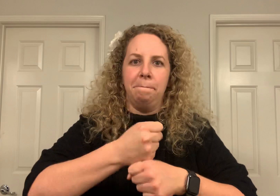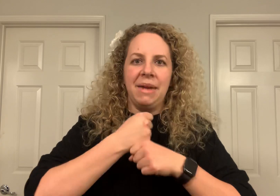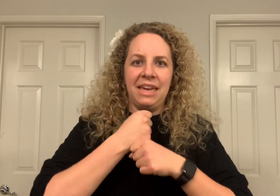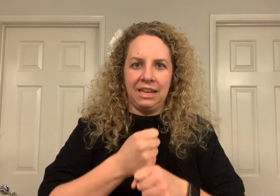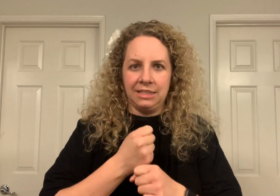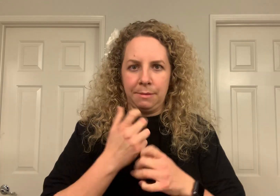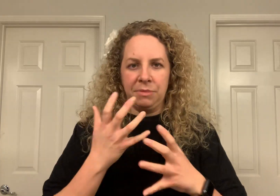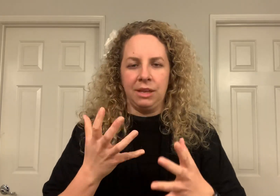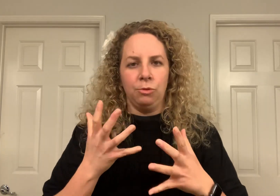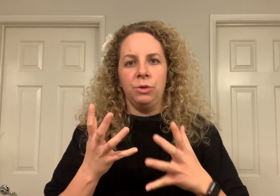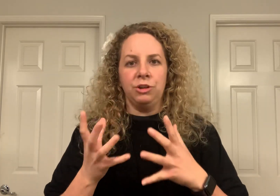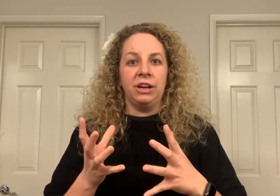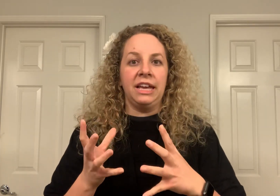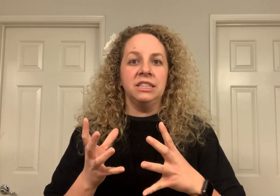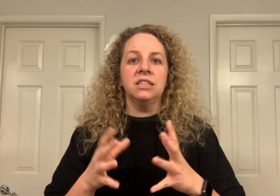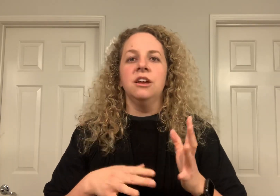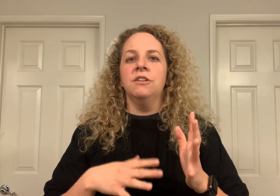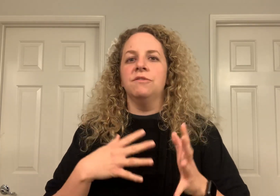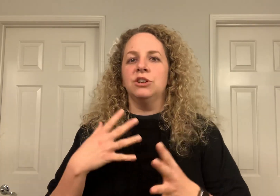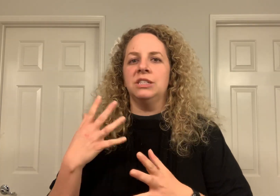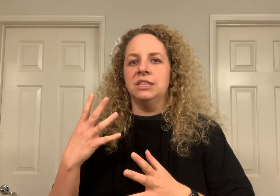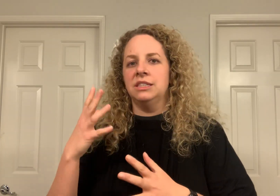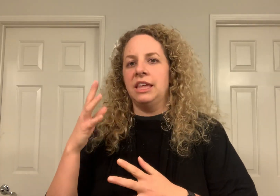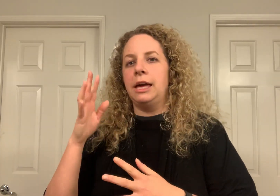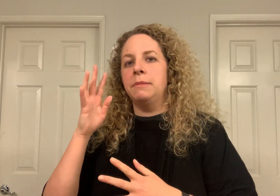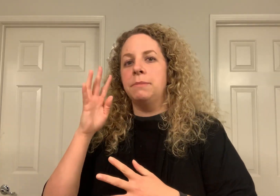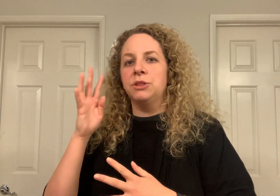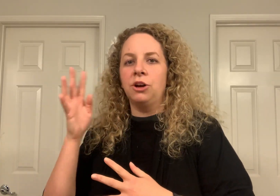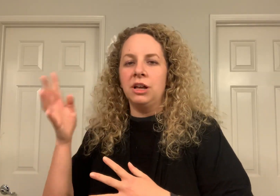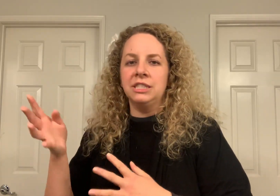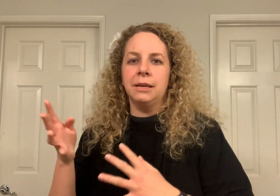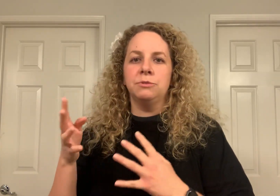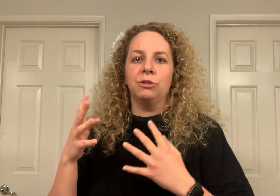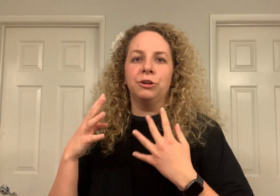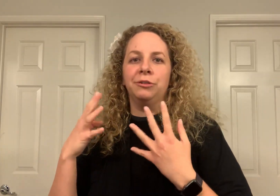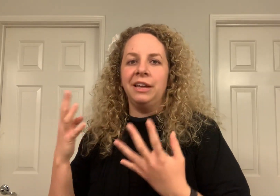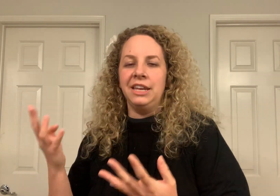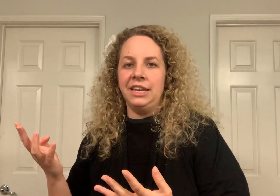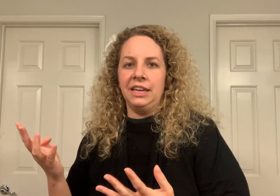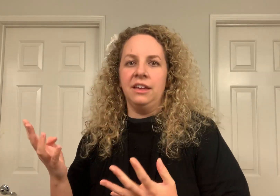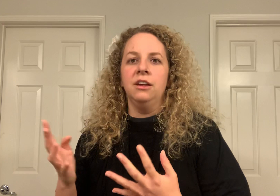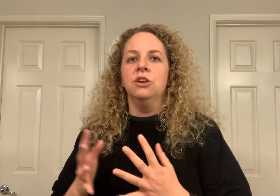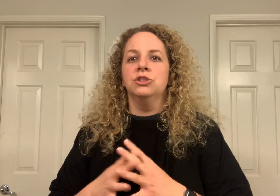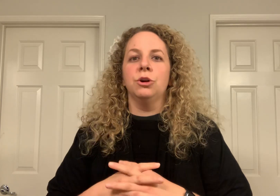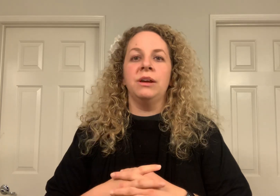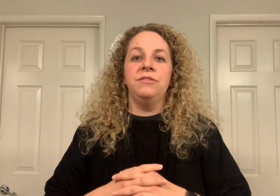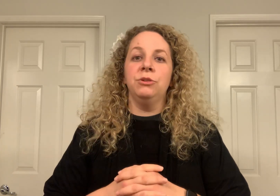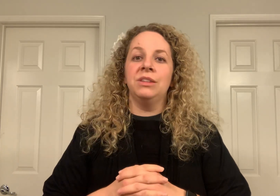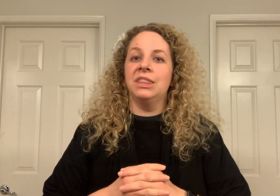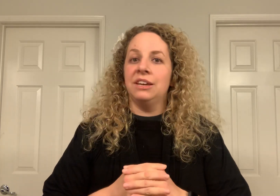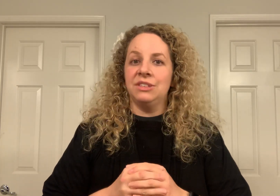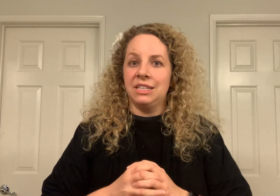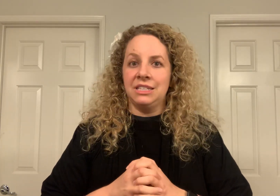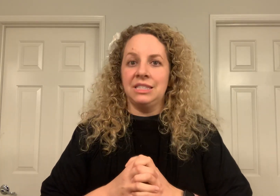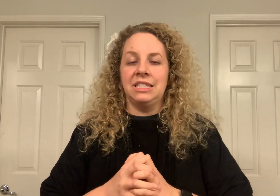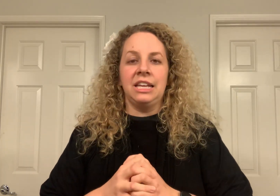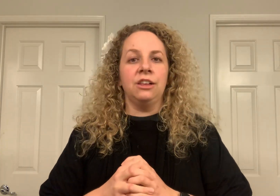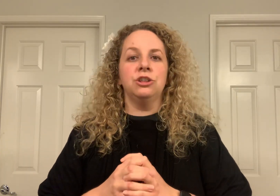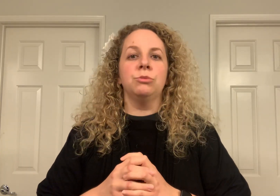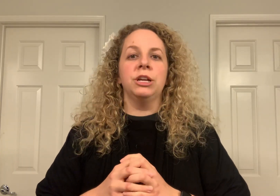making something with your hands versus like coming up with the concept or creating it. So if you can think of a sentence in English where